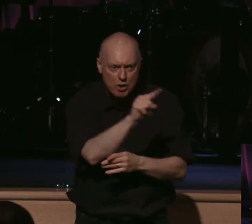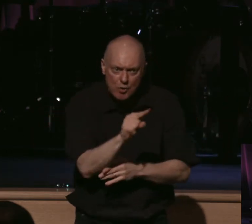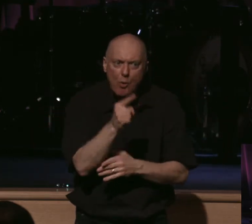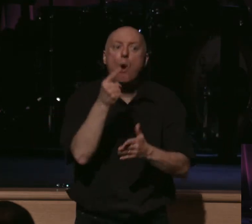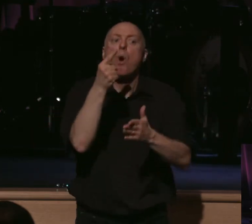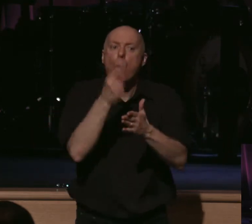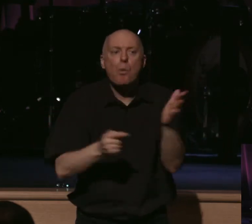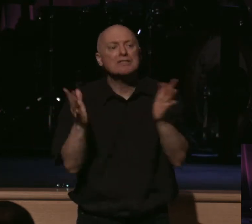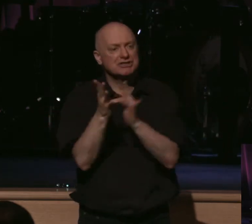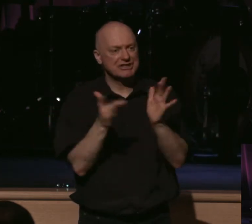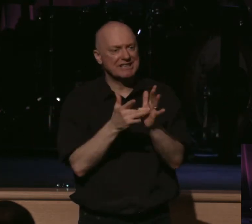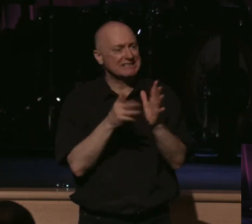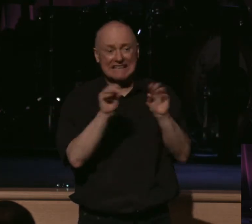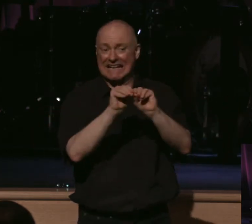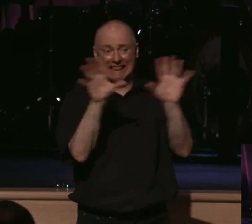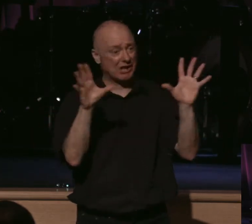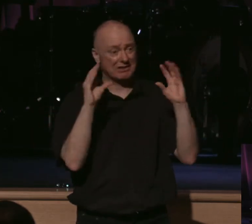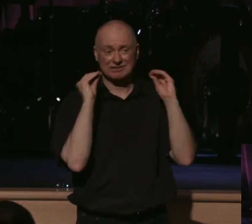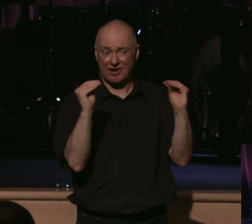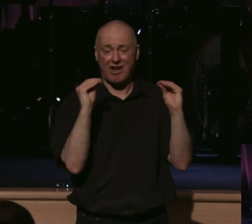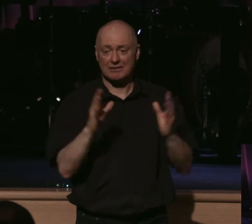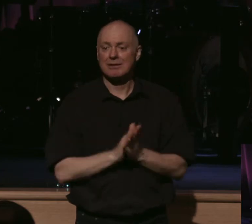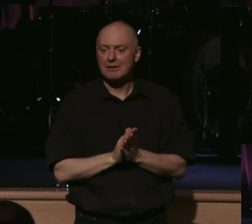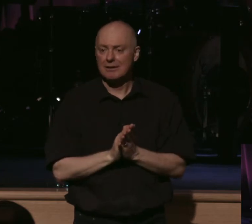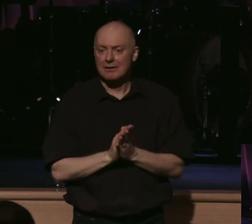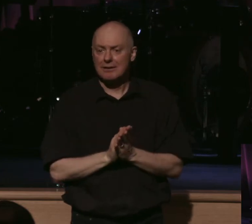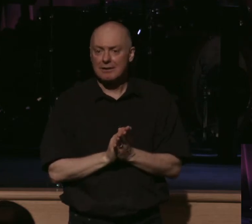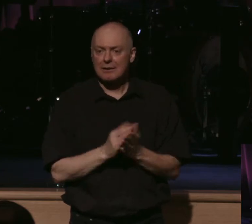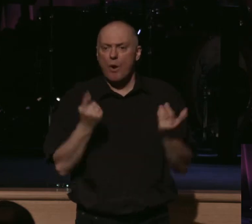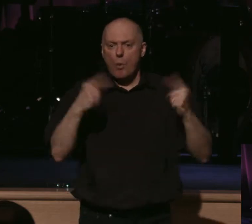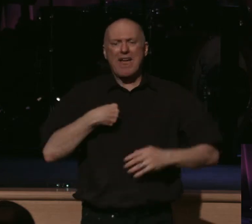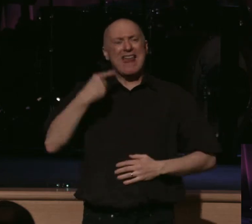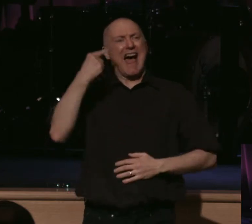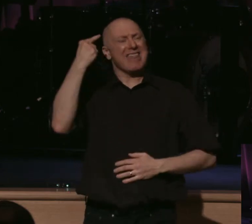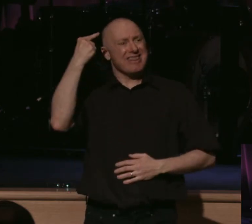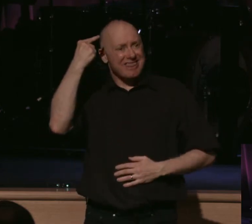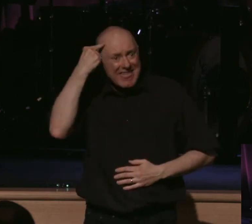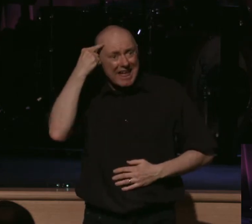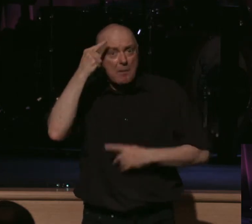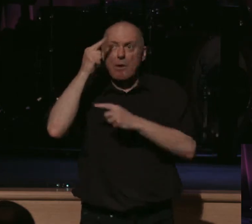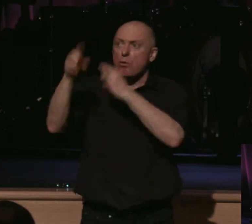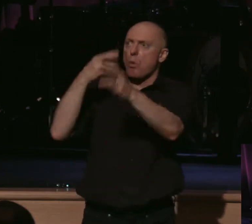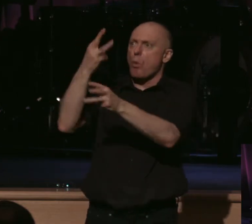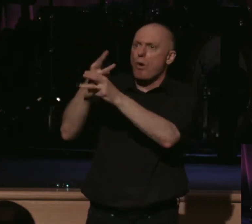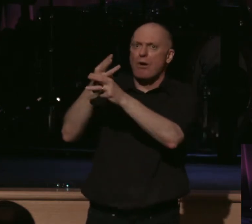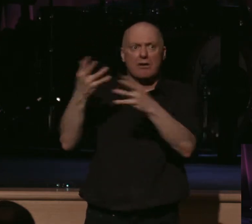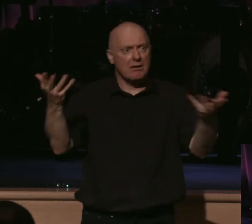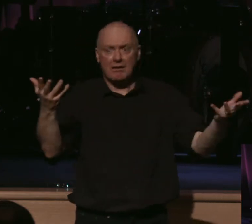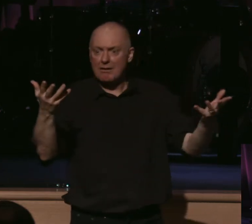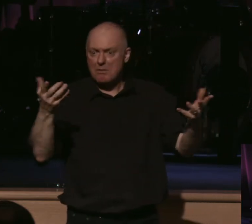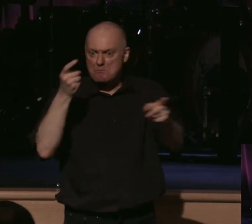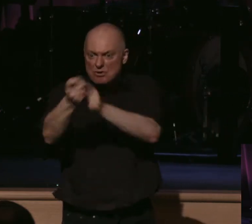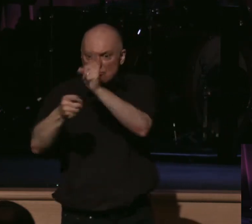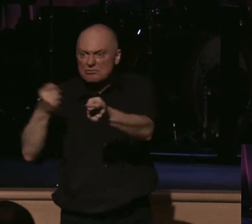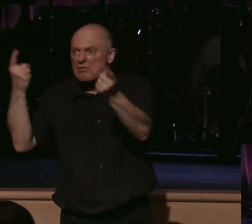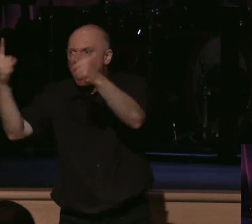what Jesus has so clearly said. Now, when I think about the realities of the world that we're living in right now, you know what this does for me?